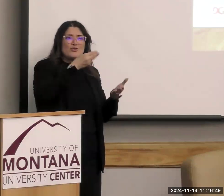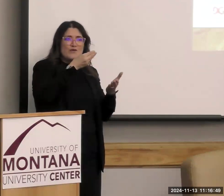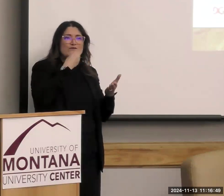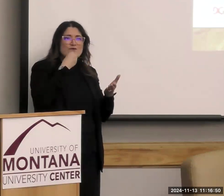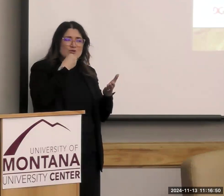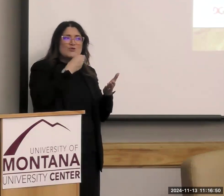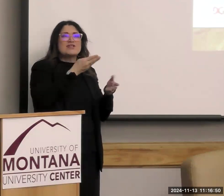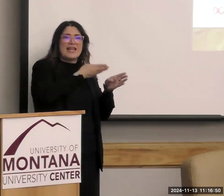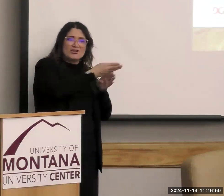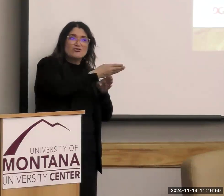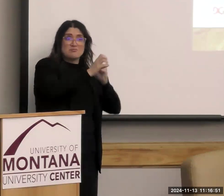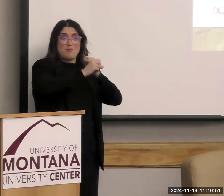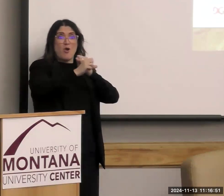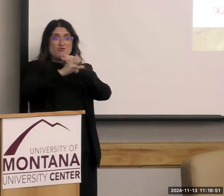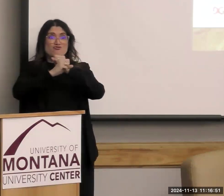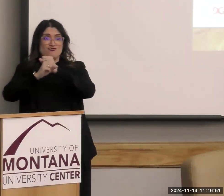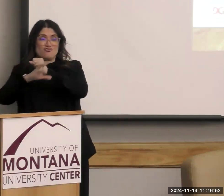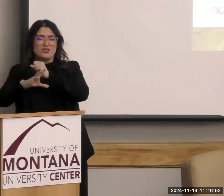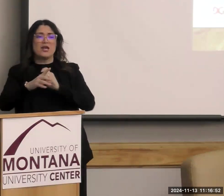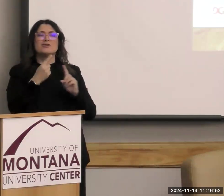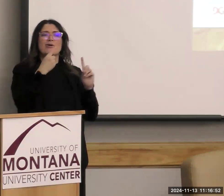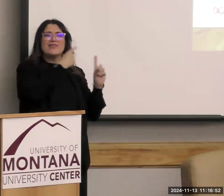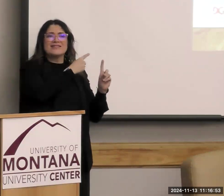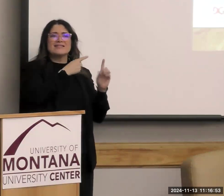And so, this is an example.